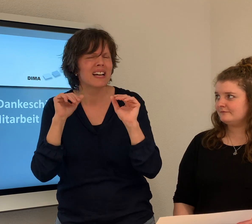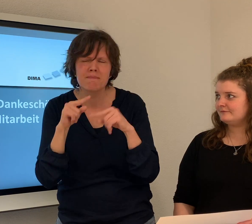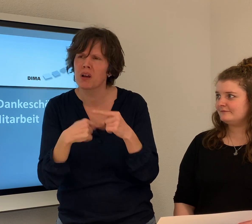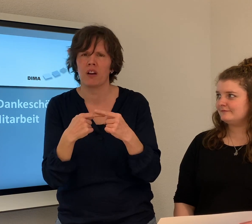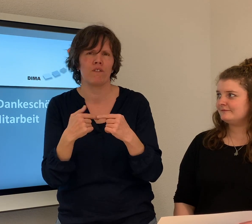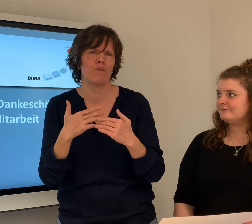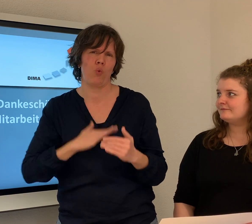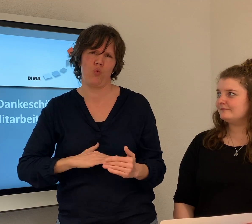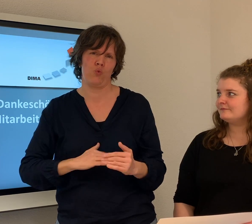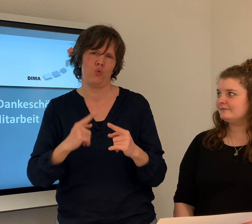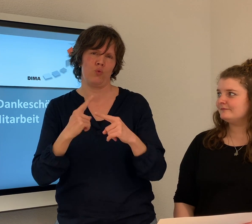this.